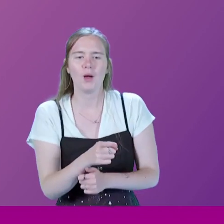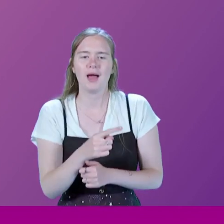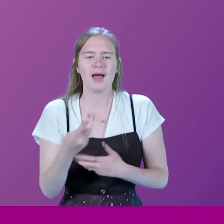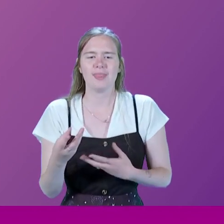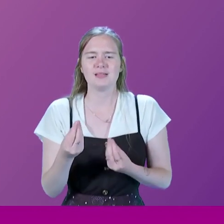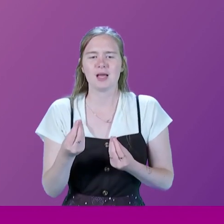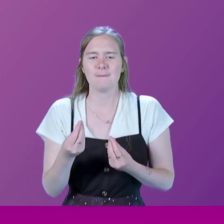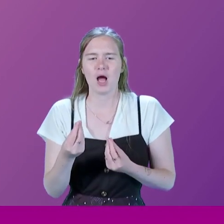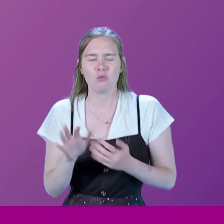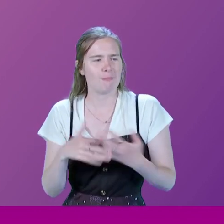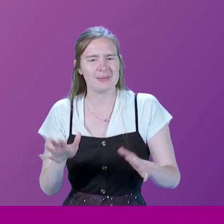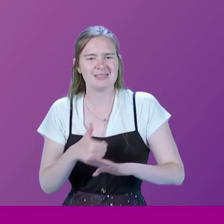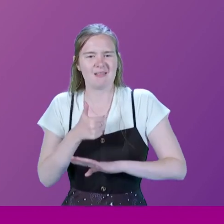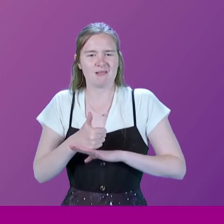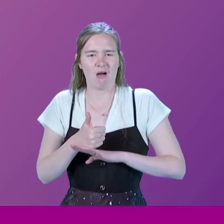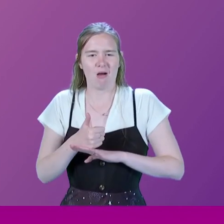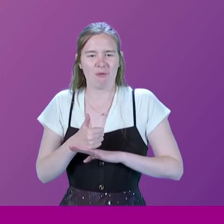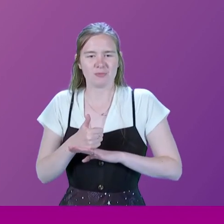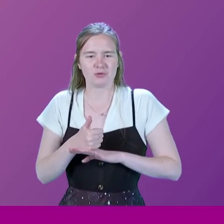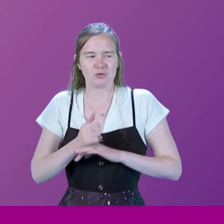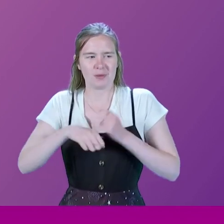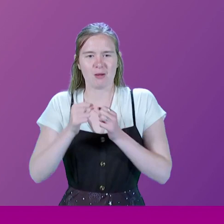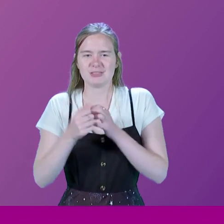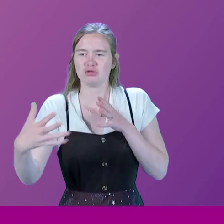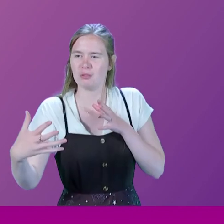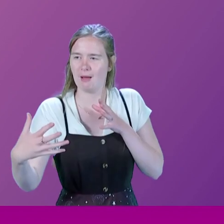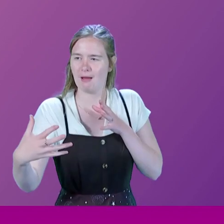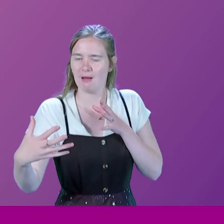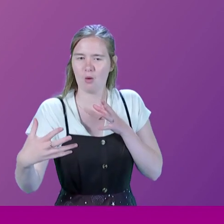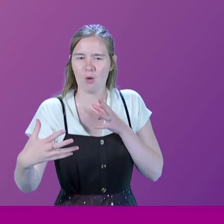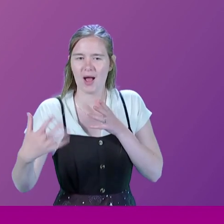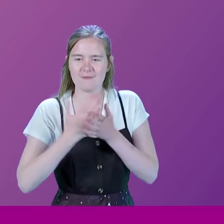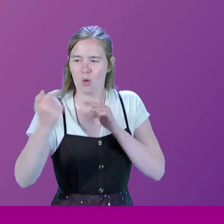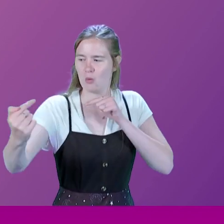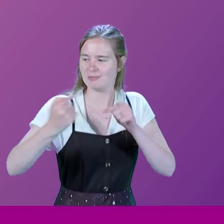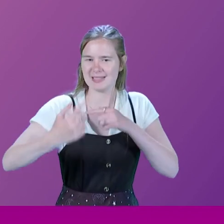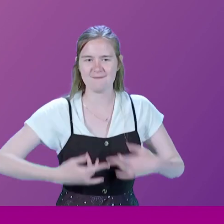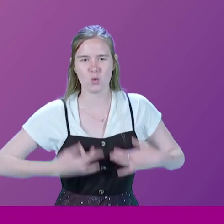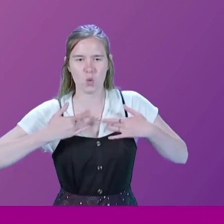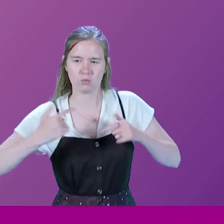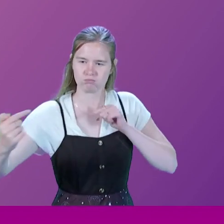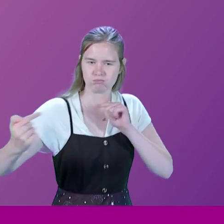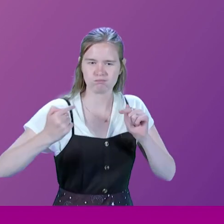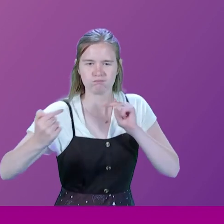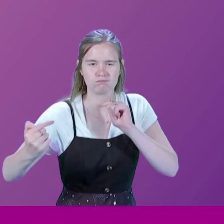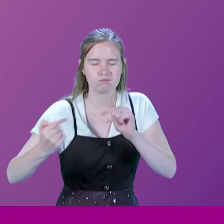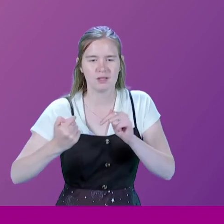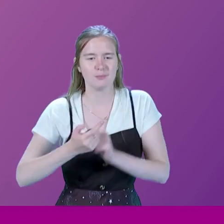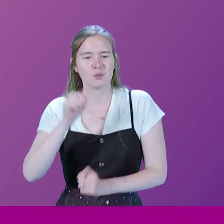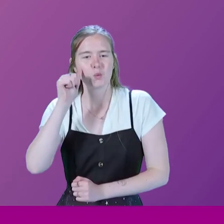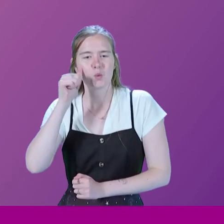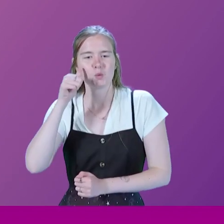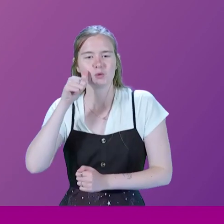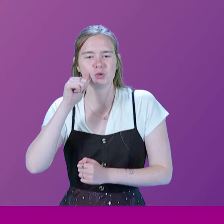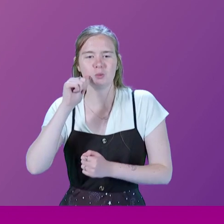somehow being set up to disagree, set up to have opposite points of view. And you know, of course, that, you know, before